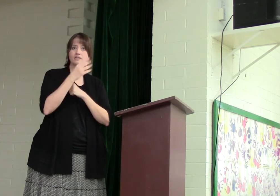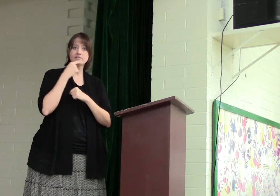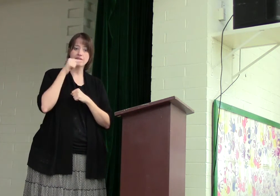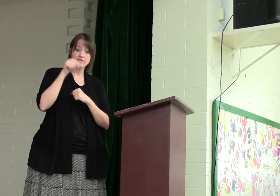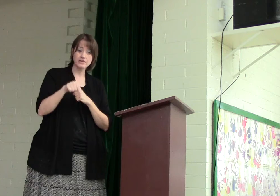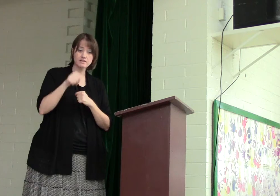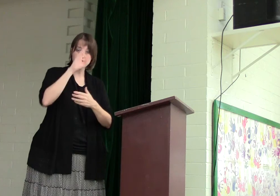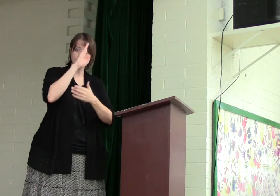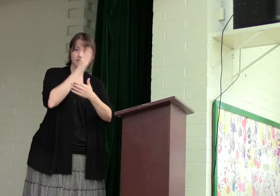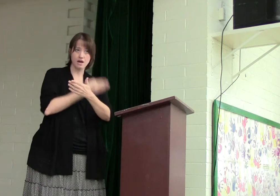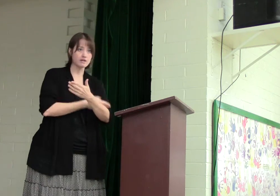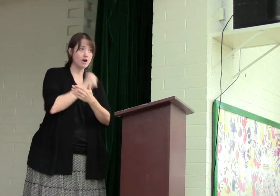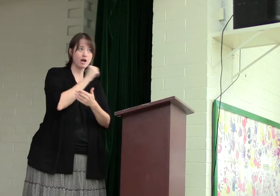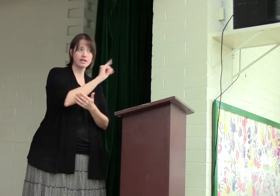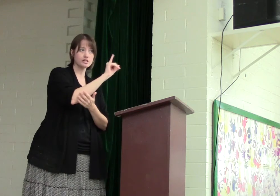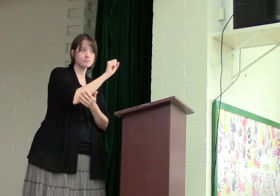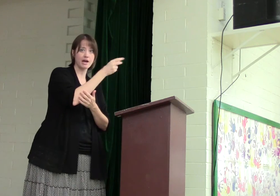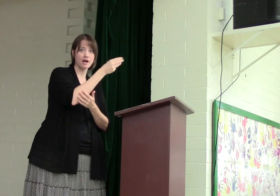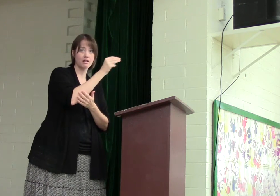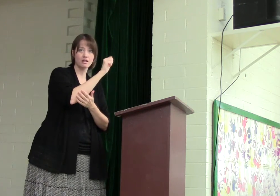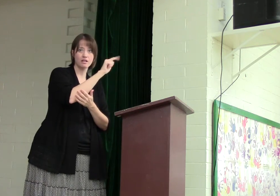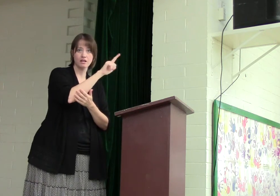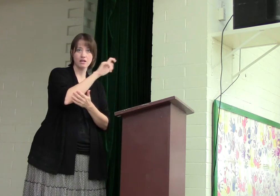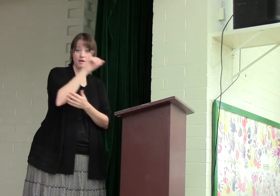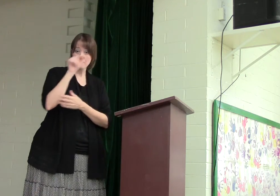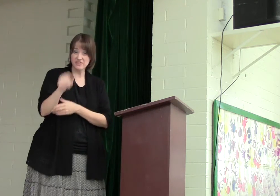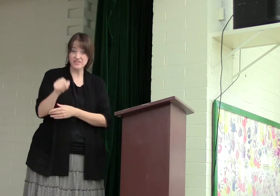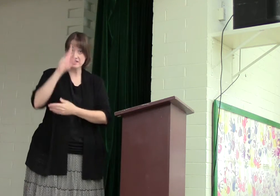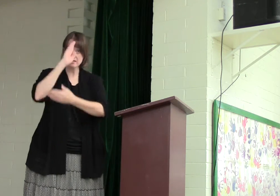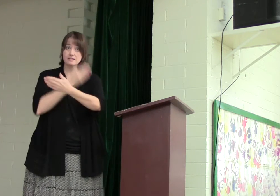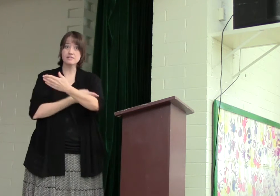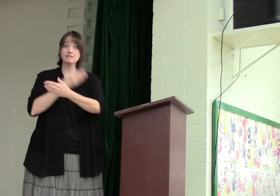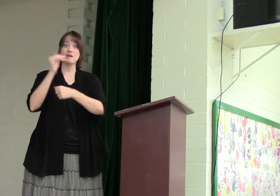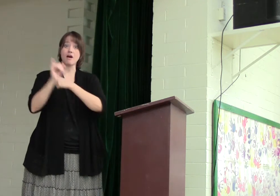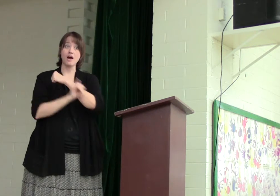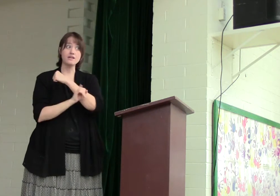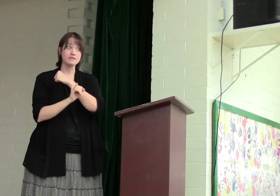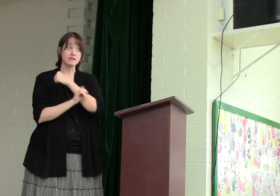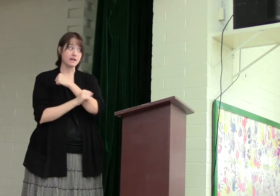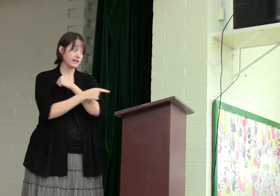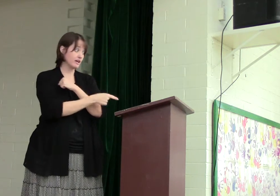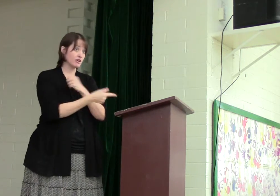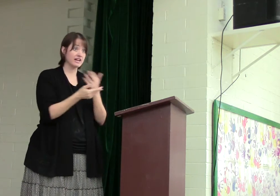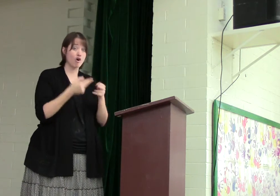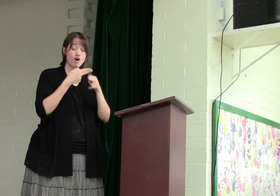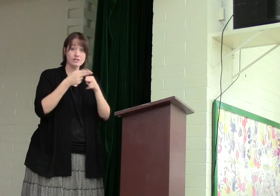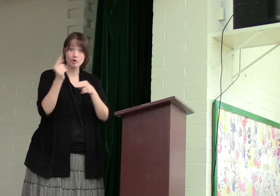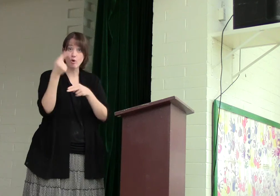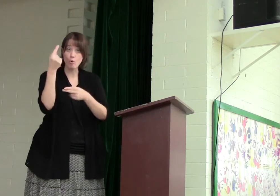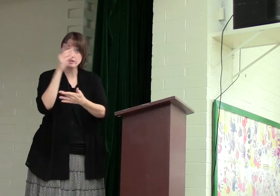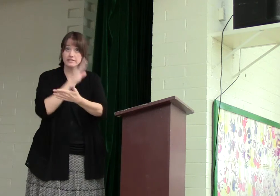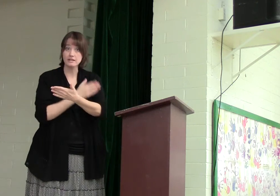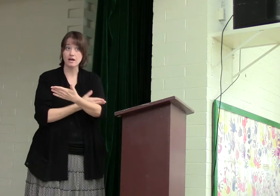said, this is the son, not Ishmael, but this is the son, Isaac. And here he calls him your only son.